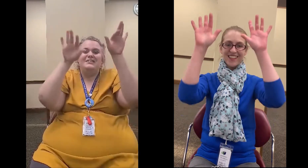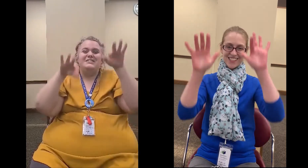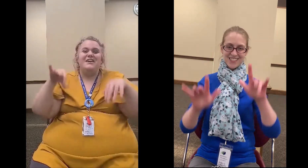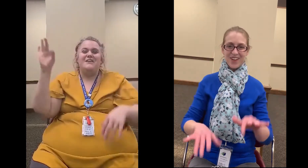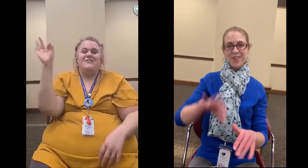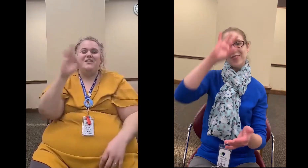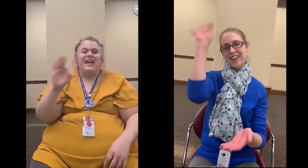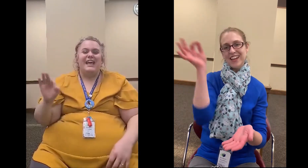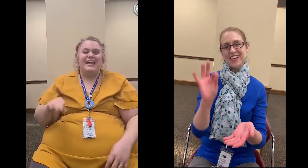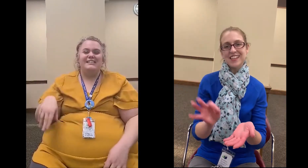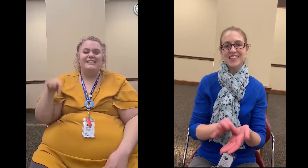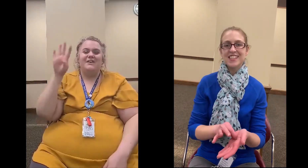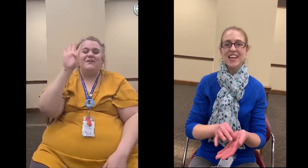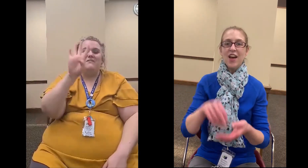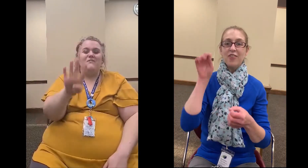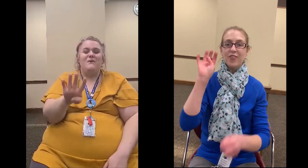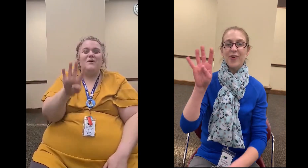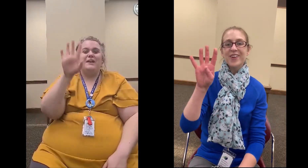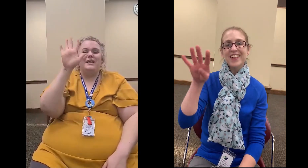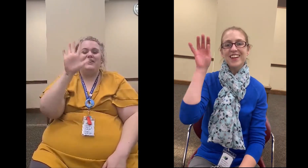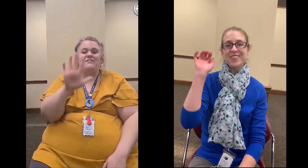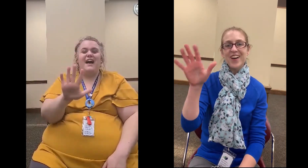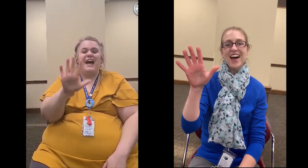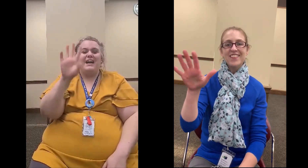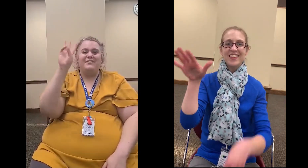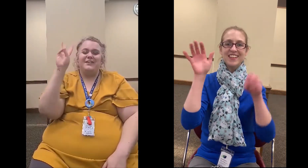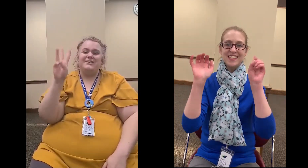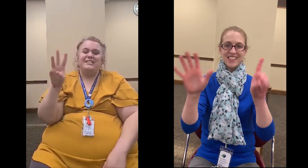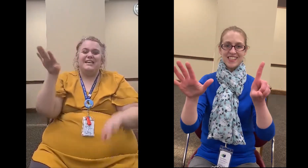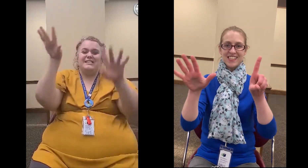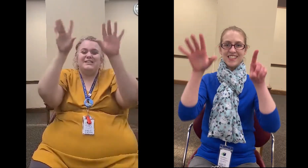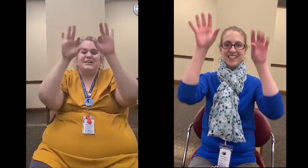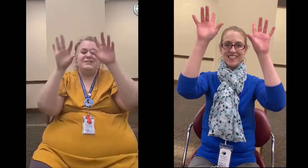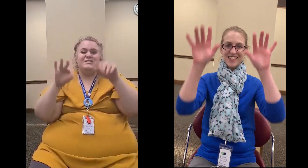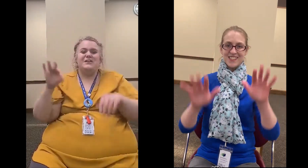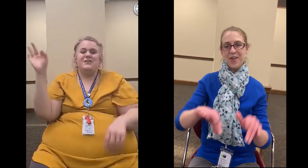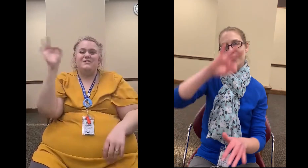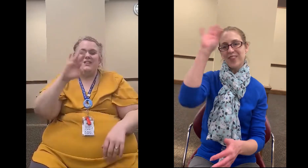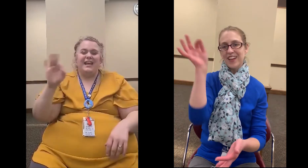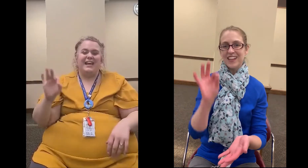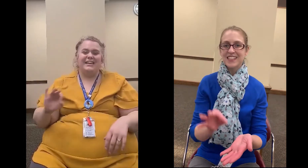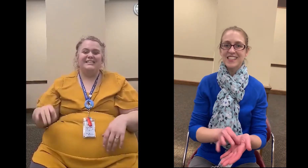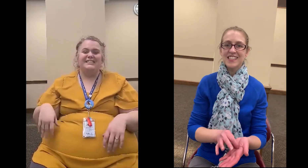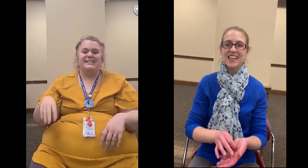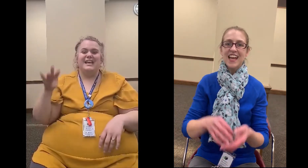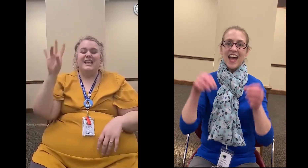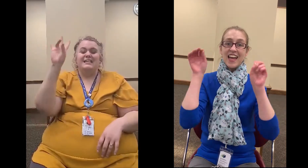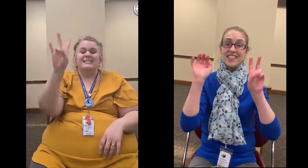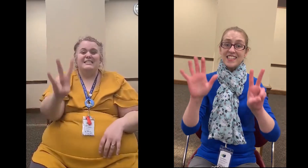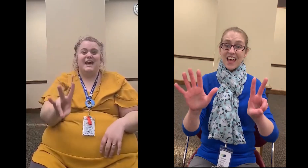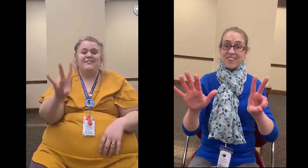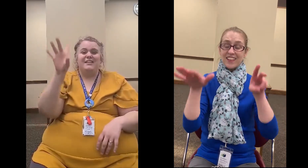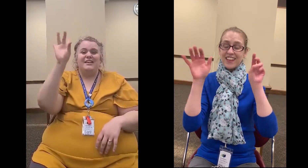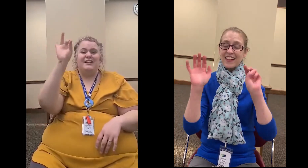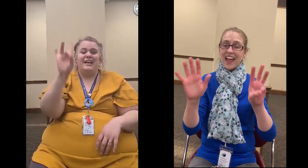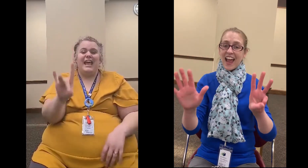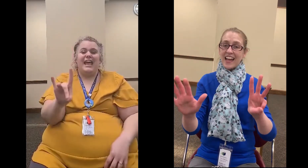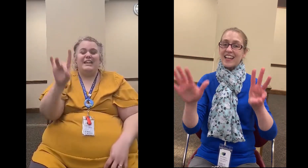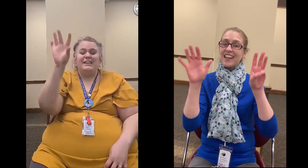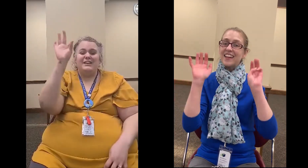snowflakes four little five little six little snowflakes seven little eight little